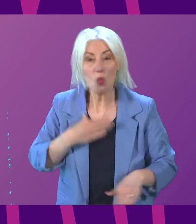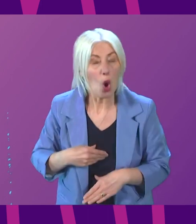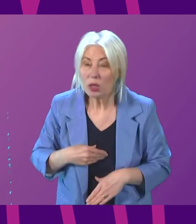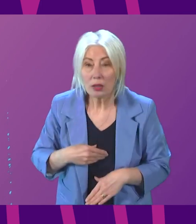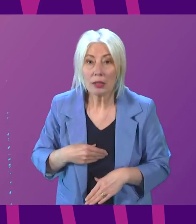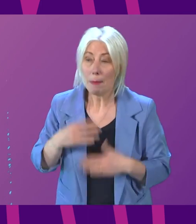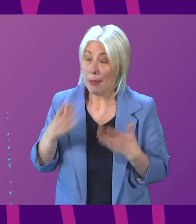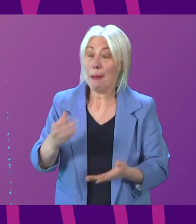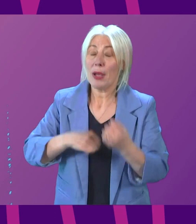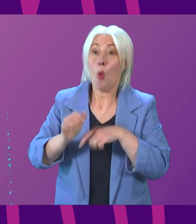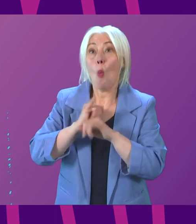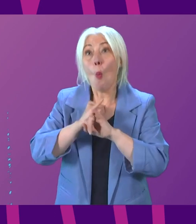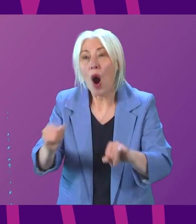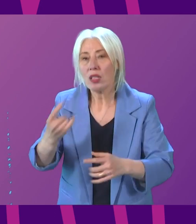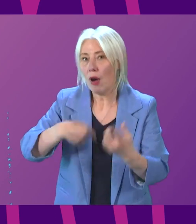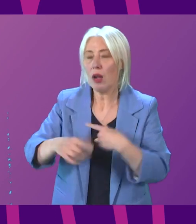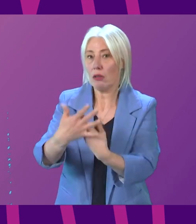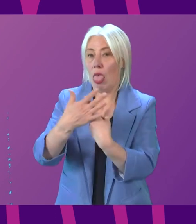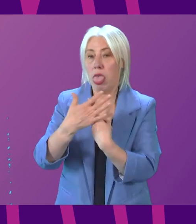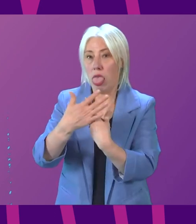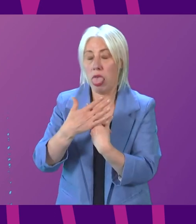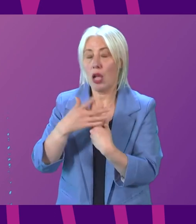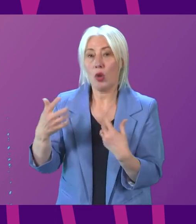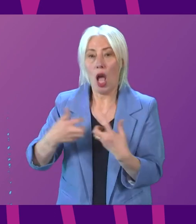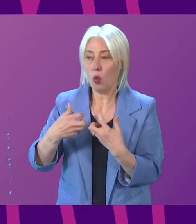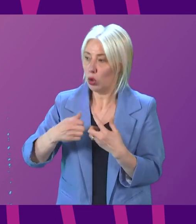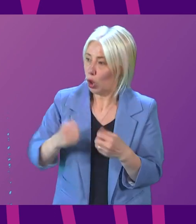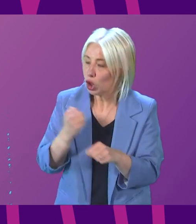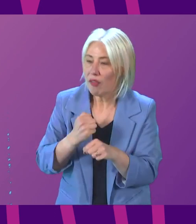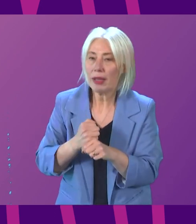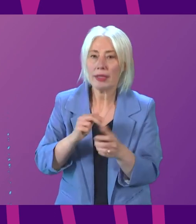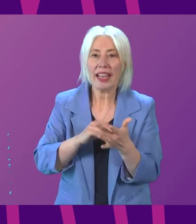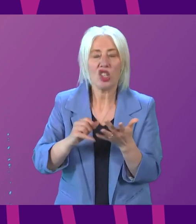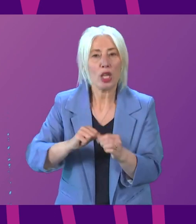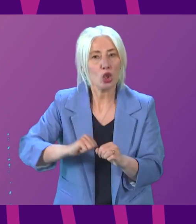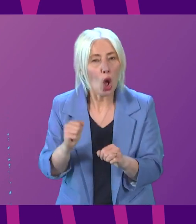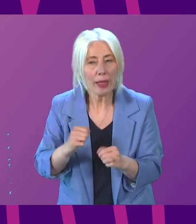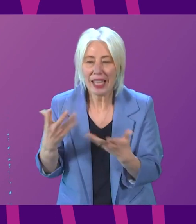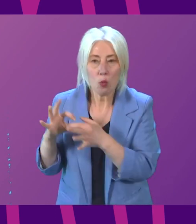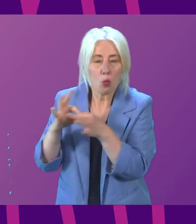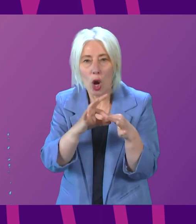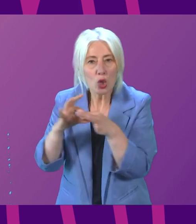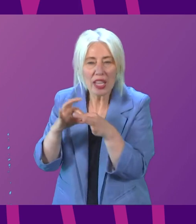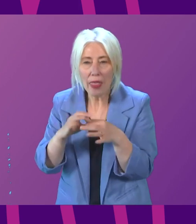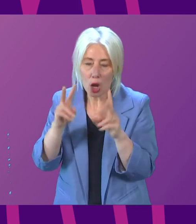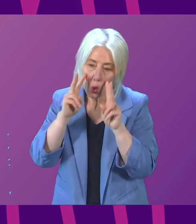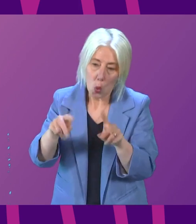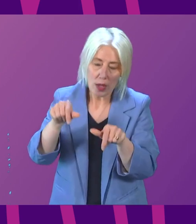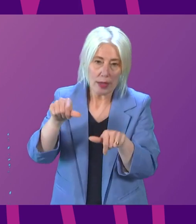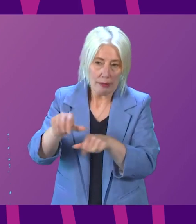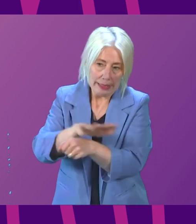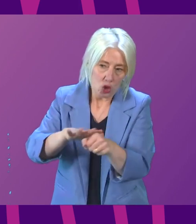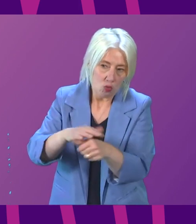so much worse? And can she outline how the Scottish Government and NHS Scotland are working together to address the situation?